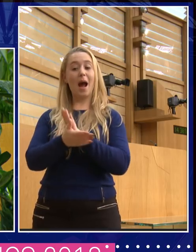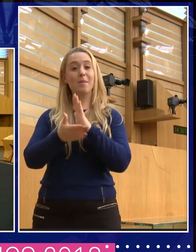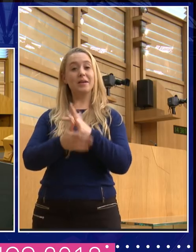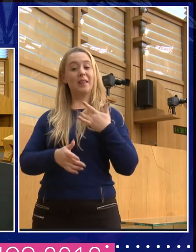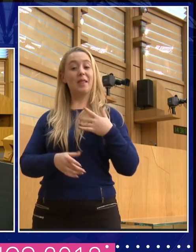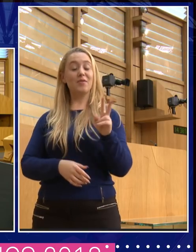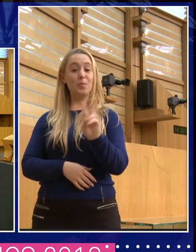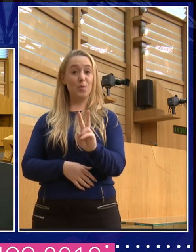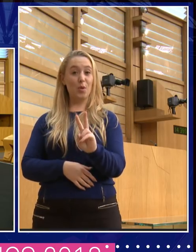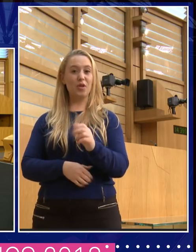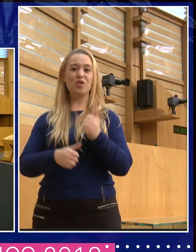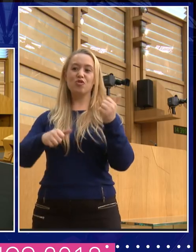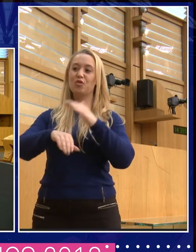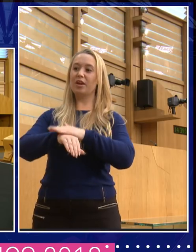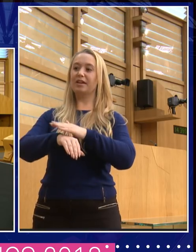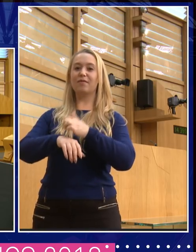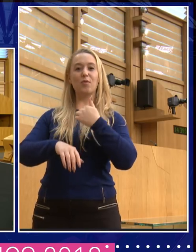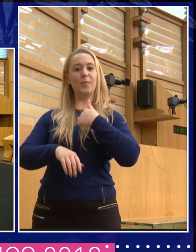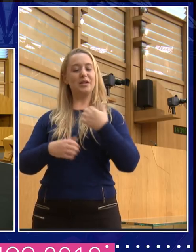There was a lady right there, yes, with the glasses, yes.